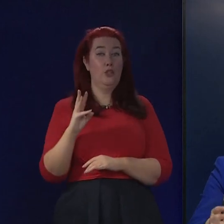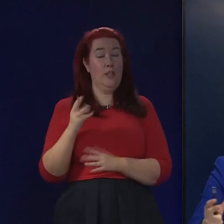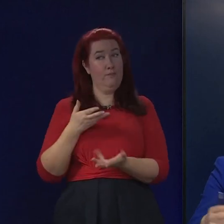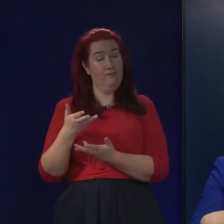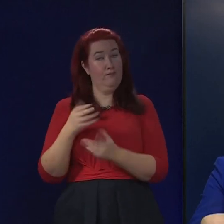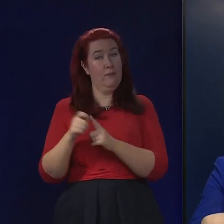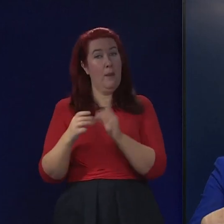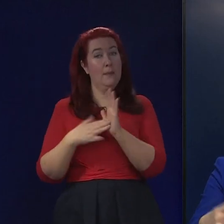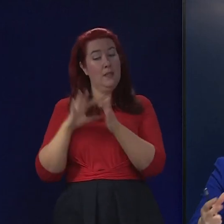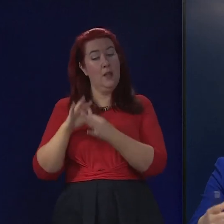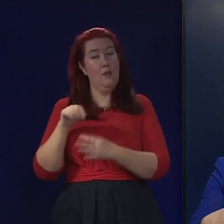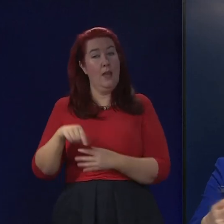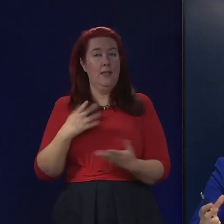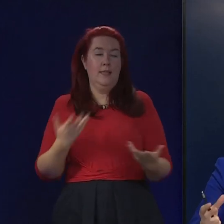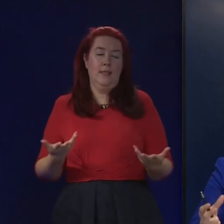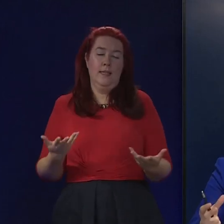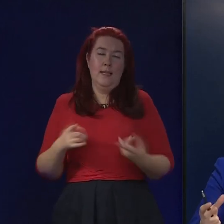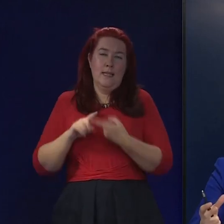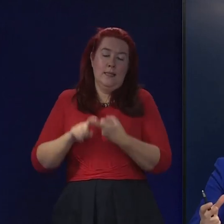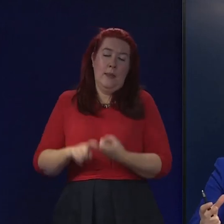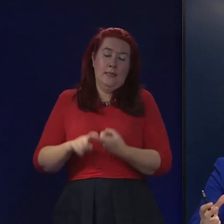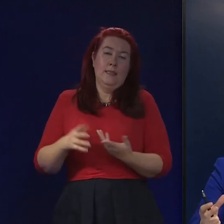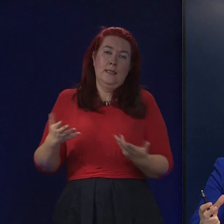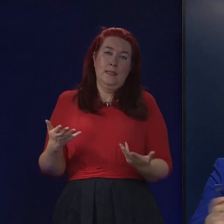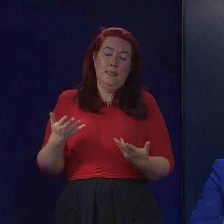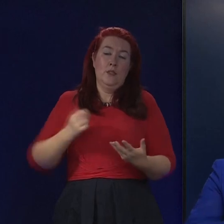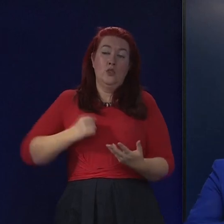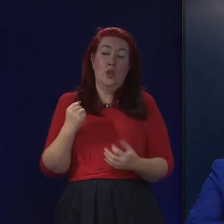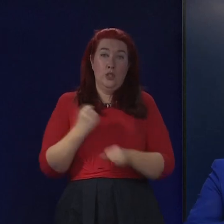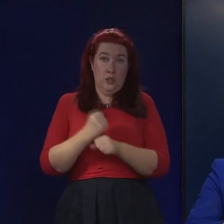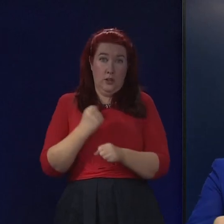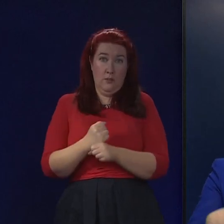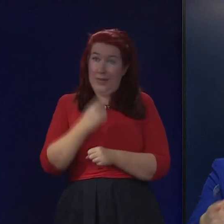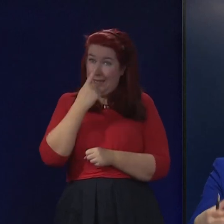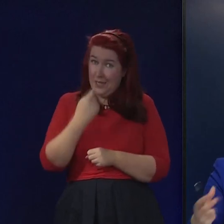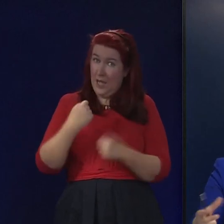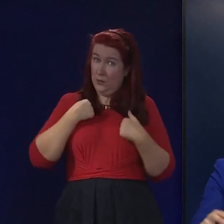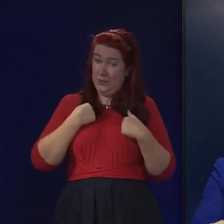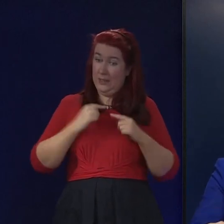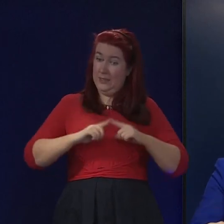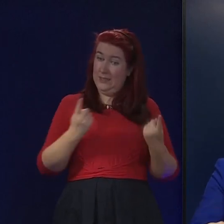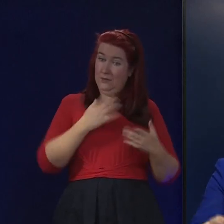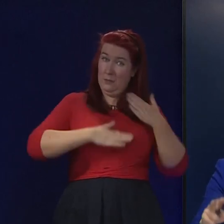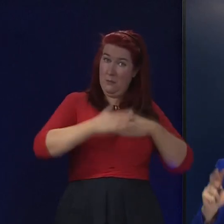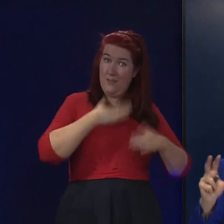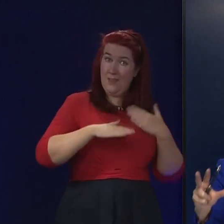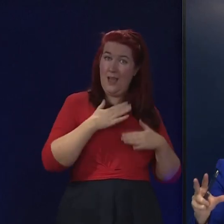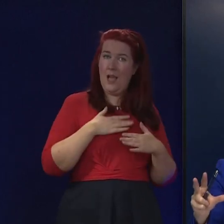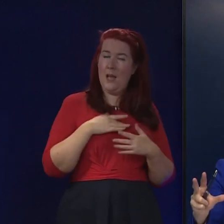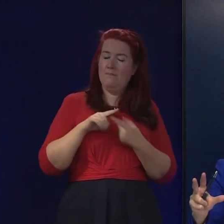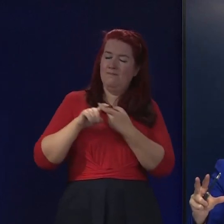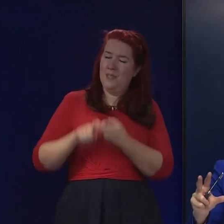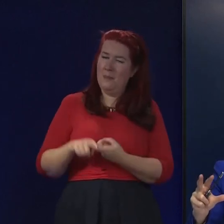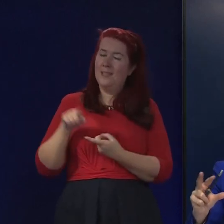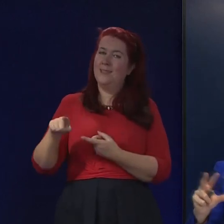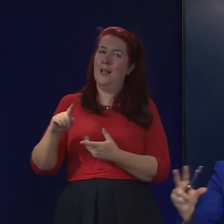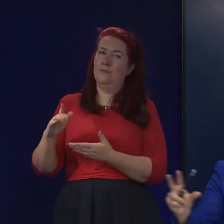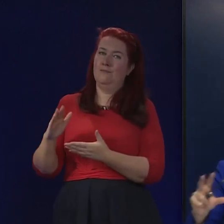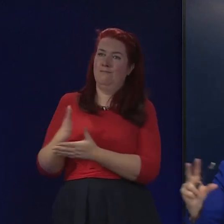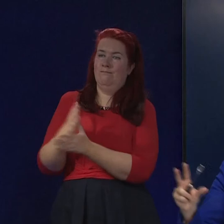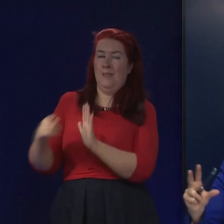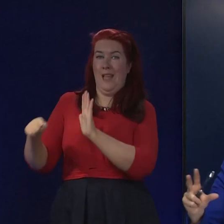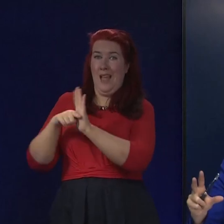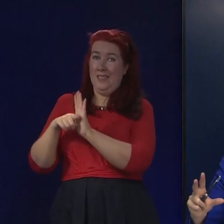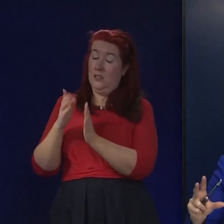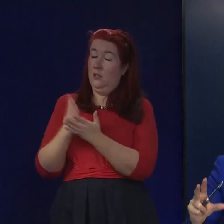Now, it depends, the ability of the Scottish Government to do different things will depend on the framing of not just the primary legislation, which is